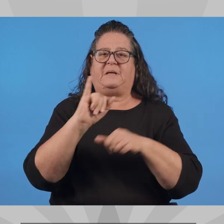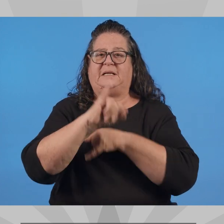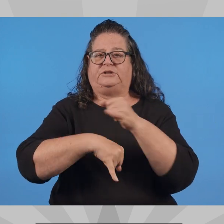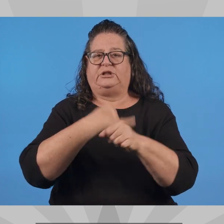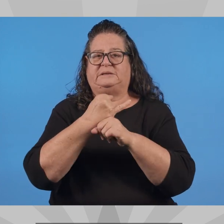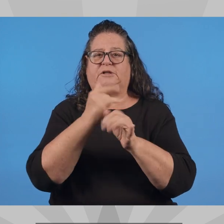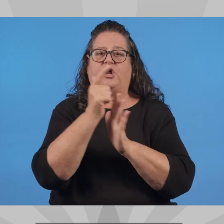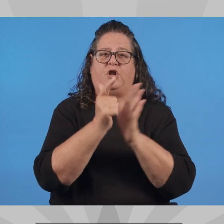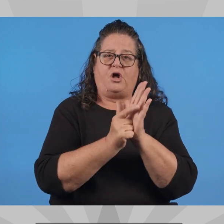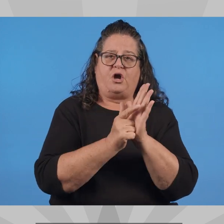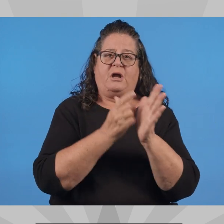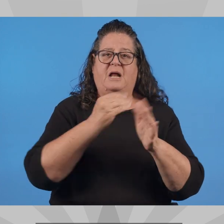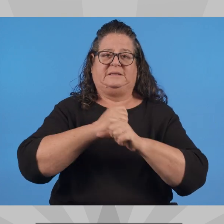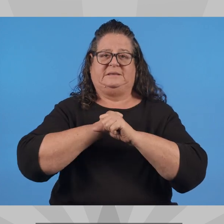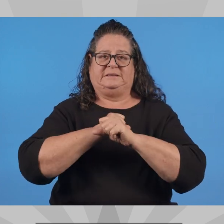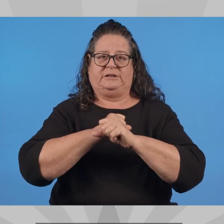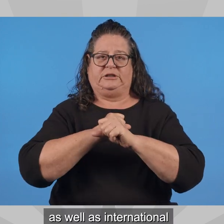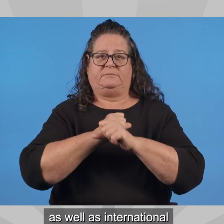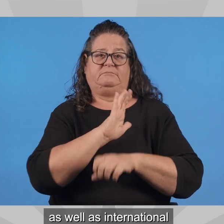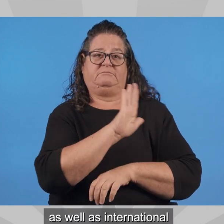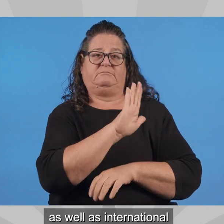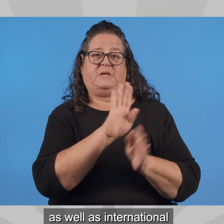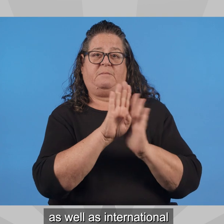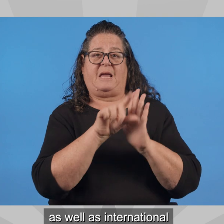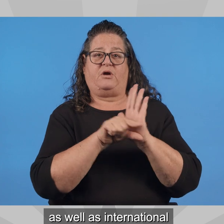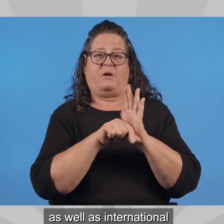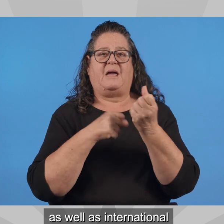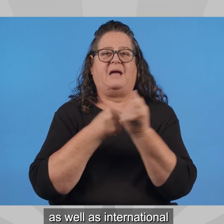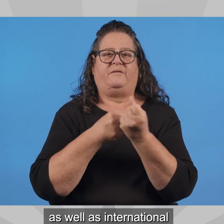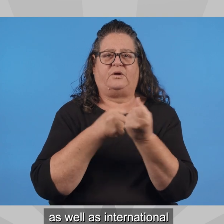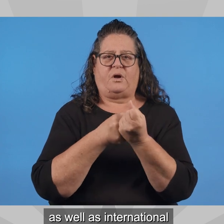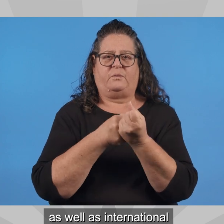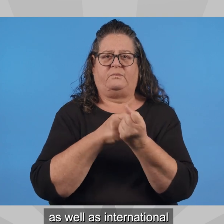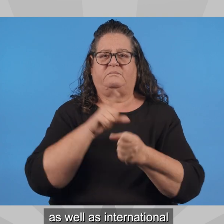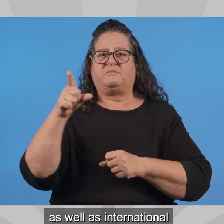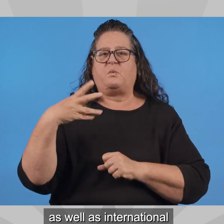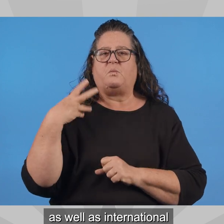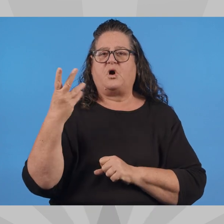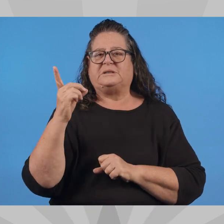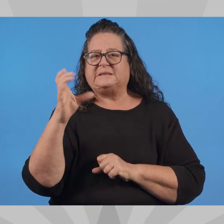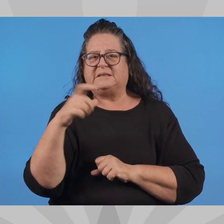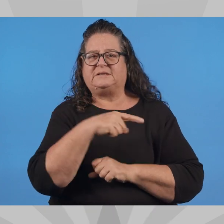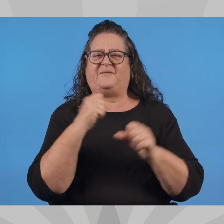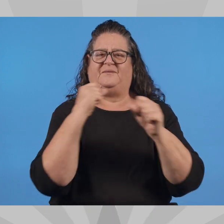expertise in children's law and policy, as well as international rule of law and security.